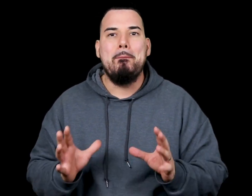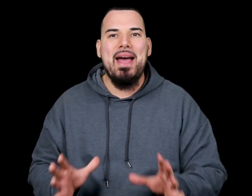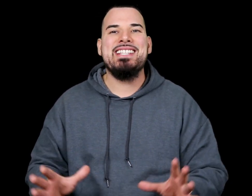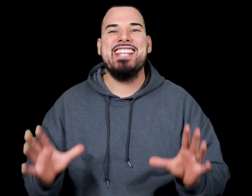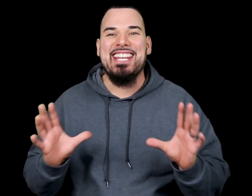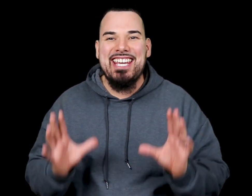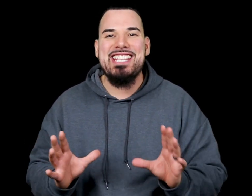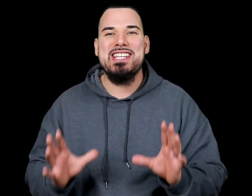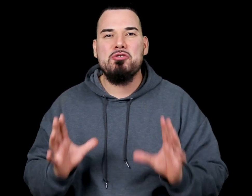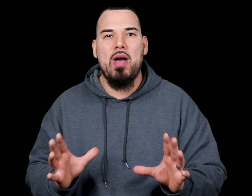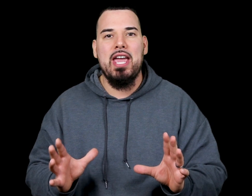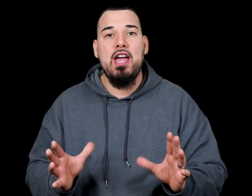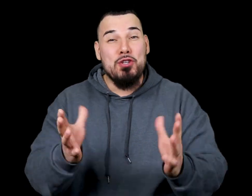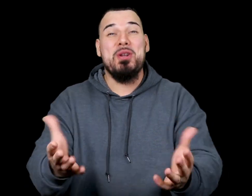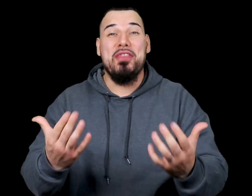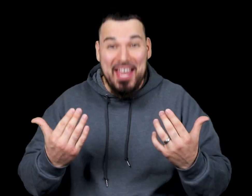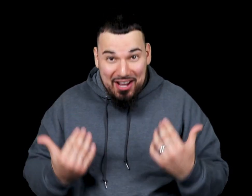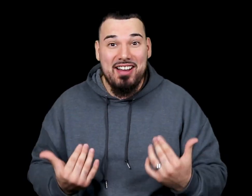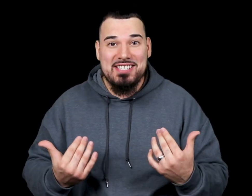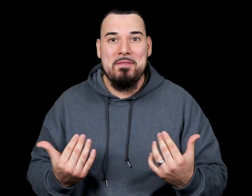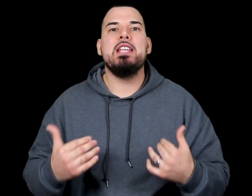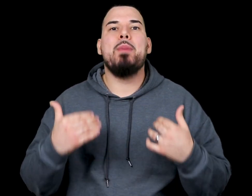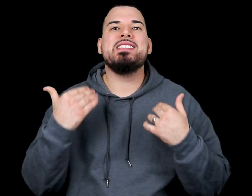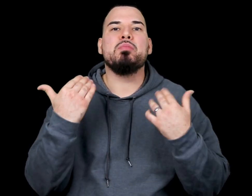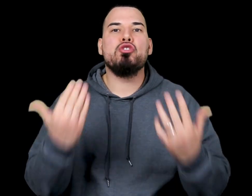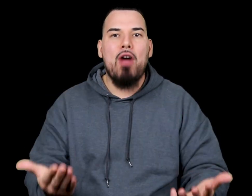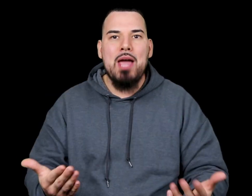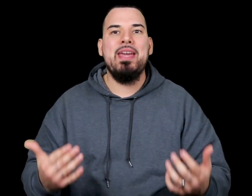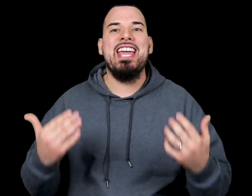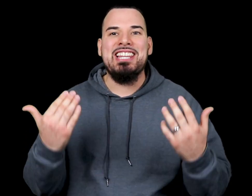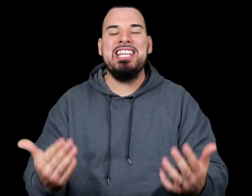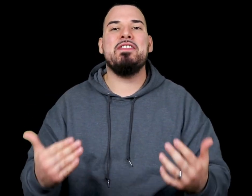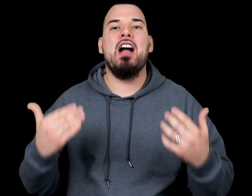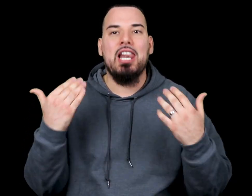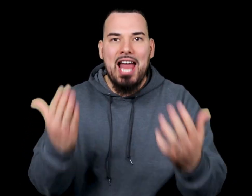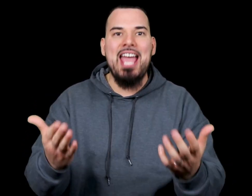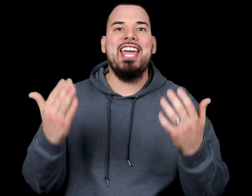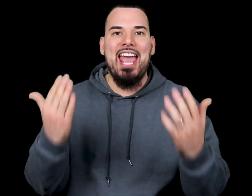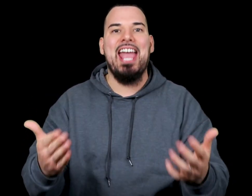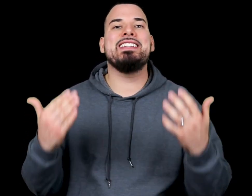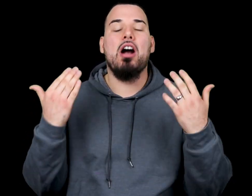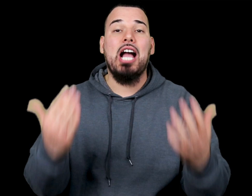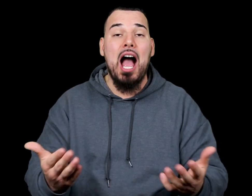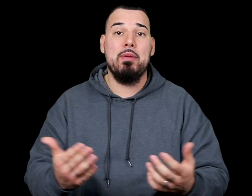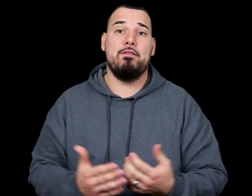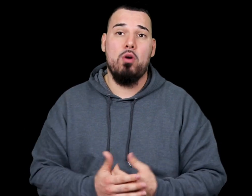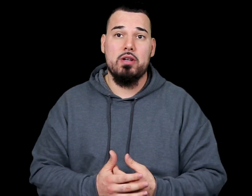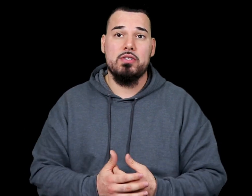the best and easiest way for you to thank us is by subscribing and leaving a like and a comment for us.